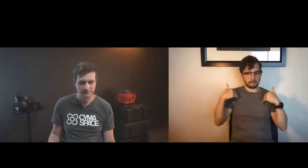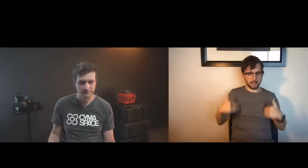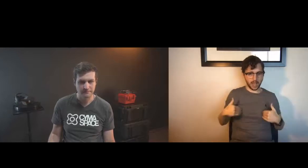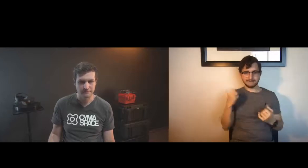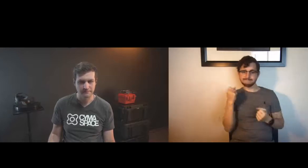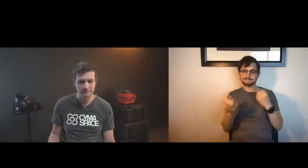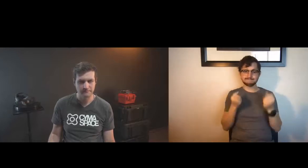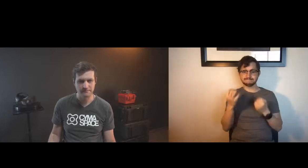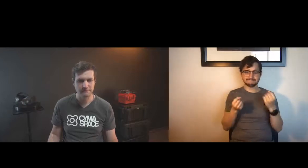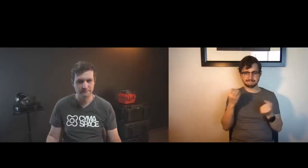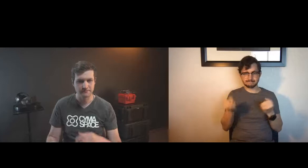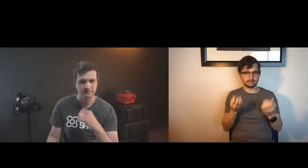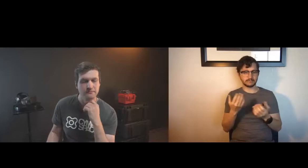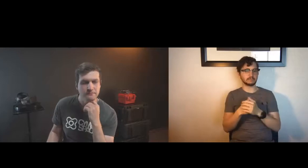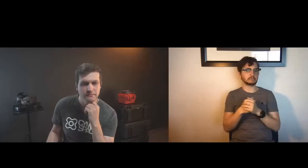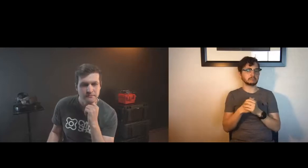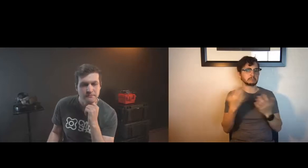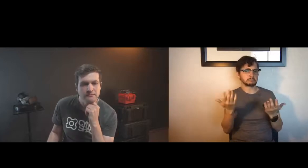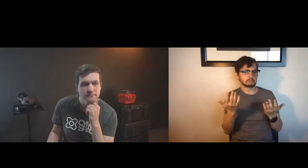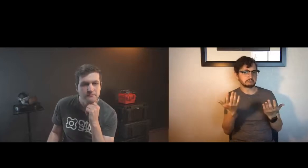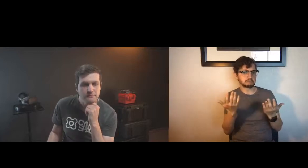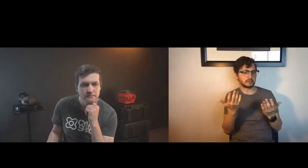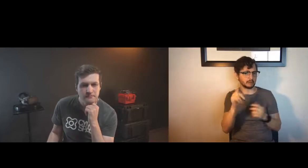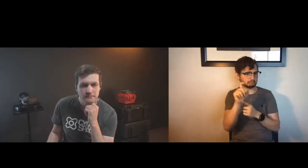representation of the hands and body